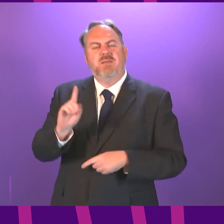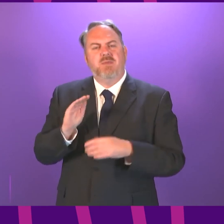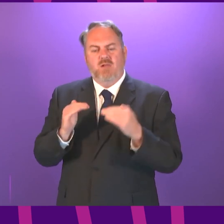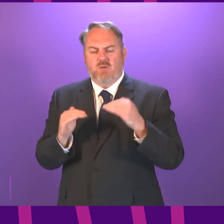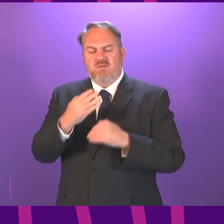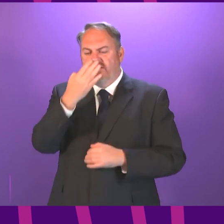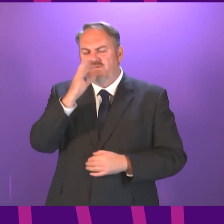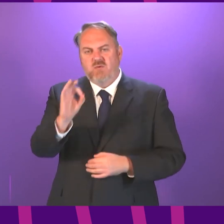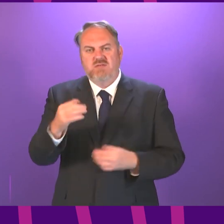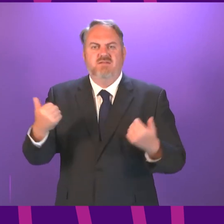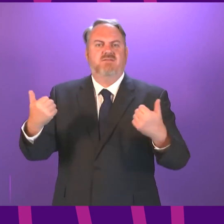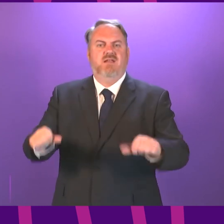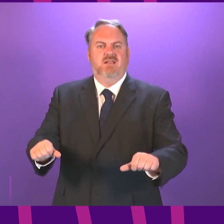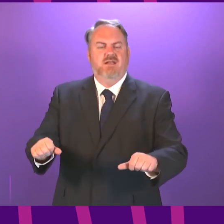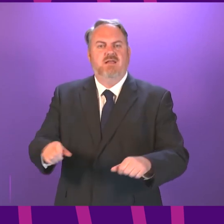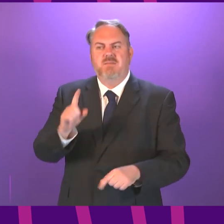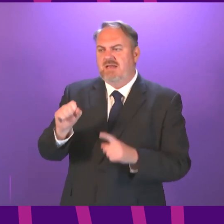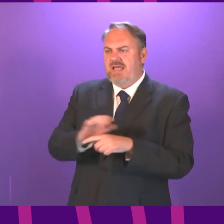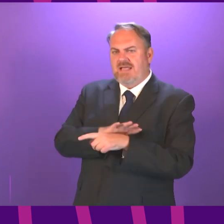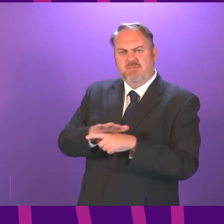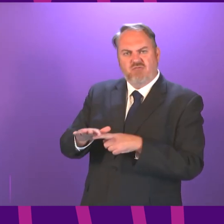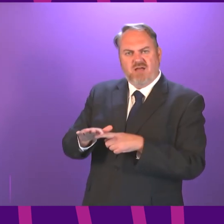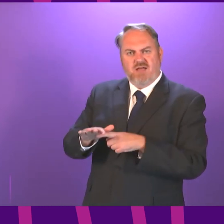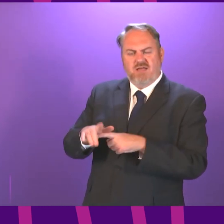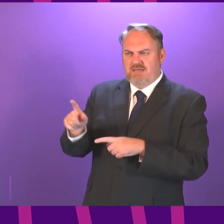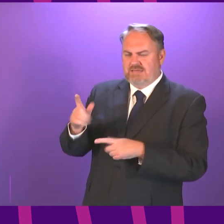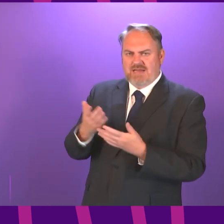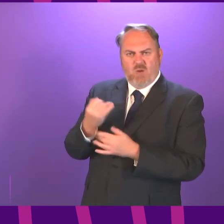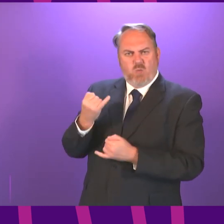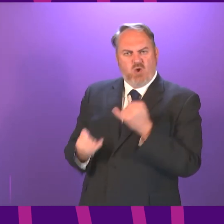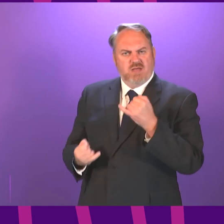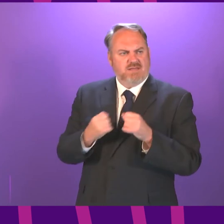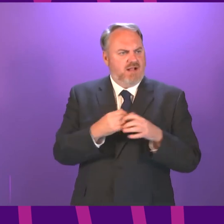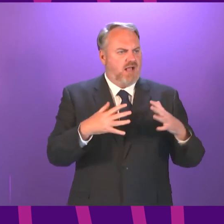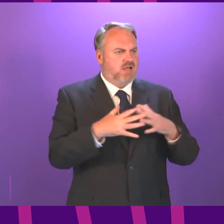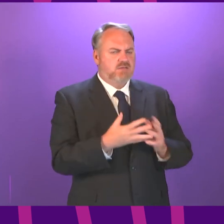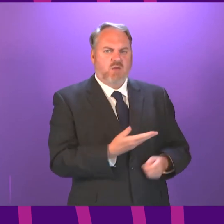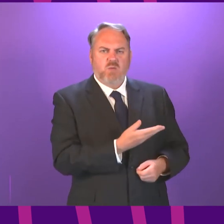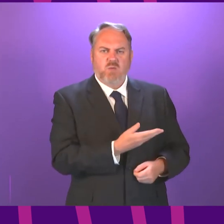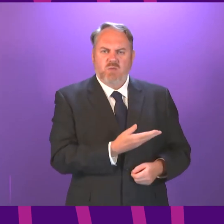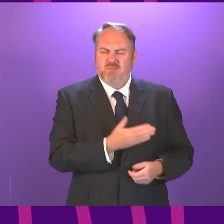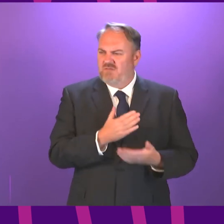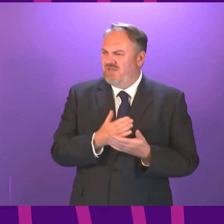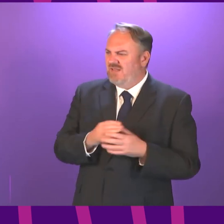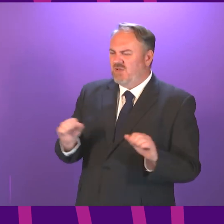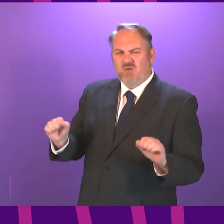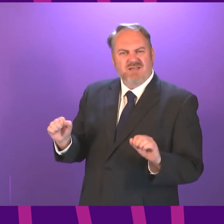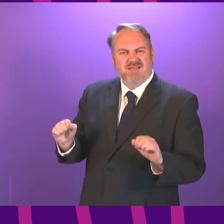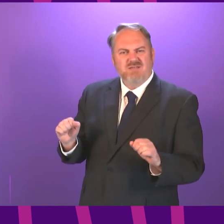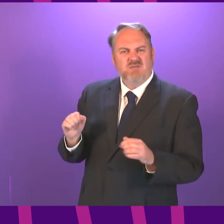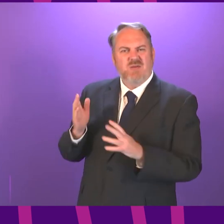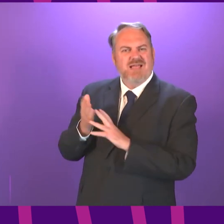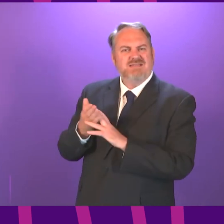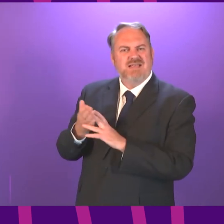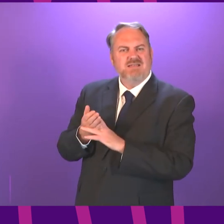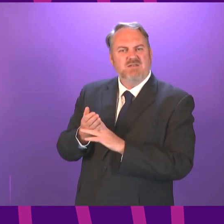cabinet secretary for health told me last week that Edinburgh is now the new Glasgow in terms of infection rate well if that's the case why do we still not have access to the door-to